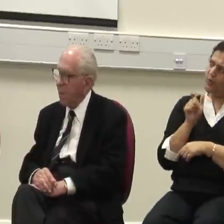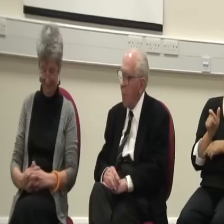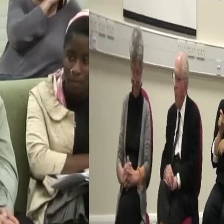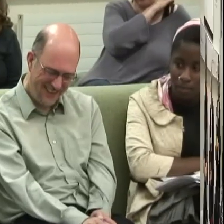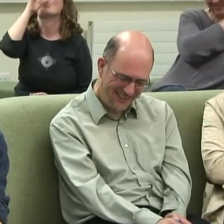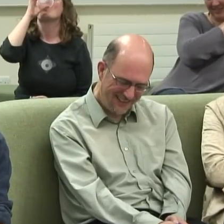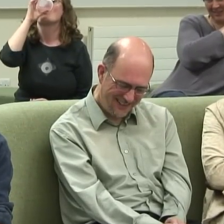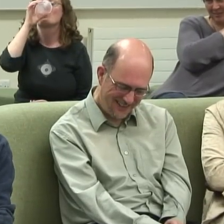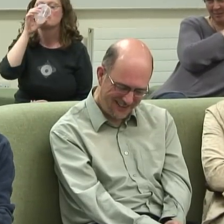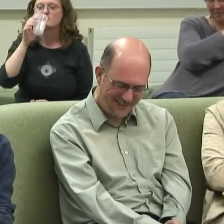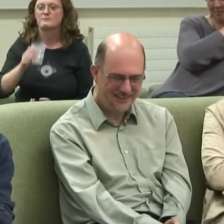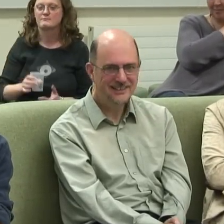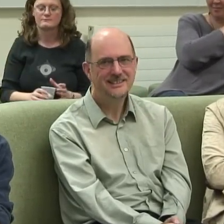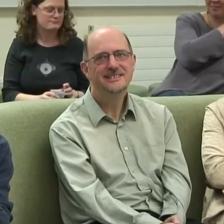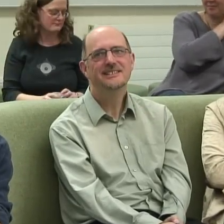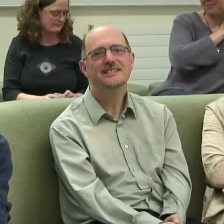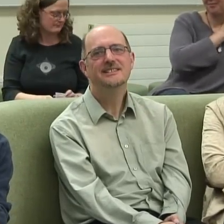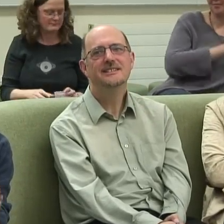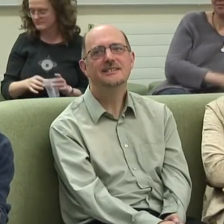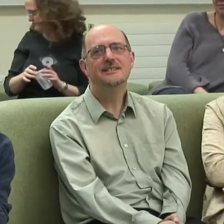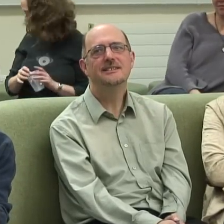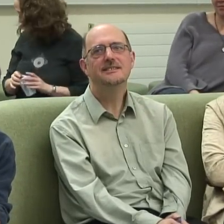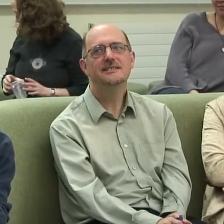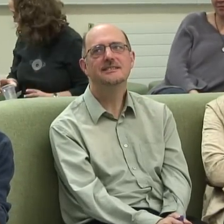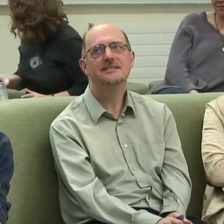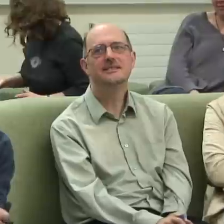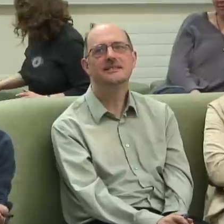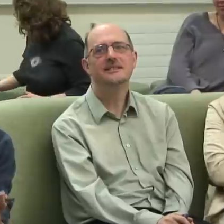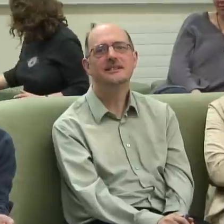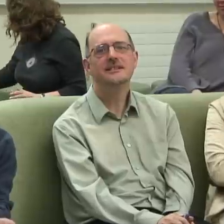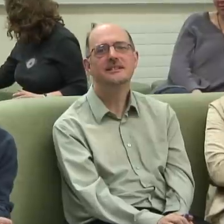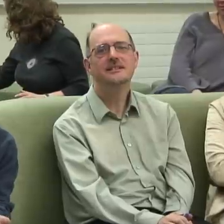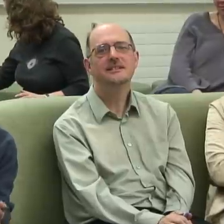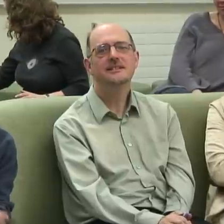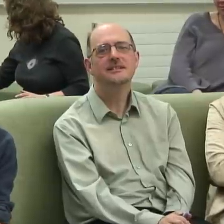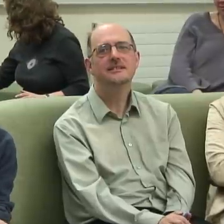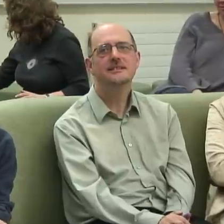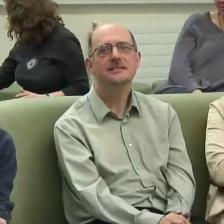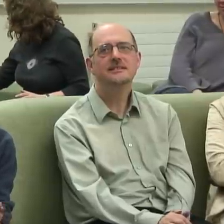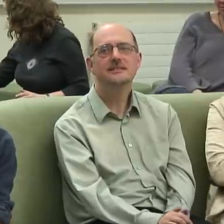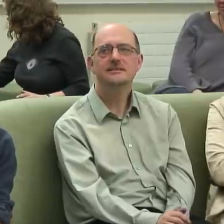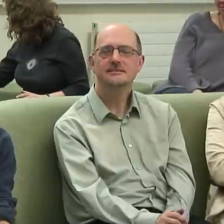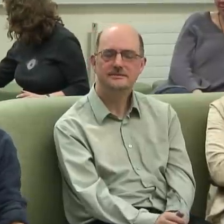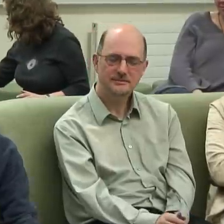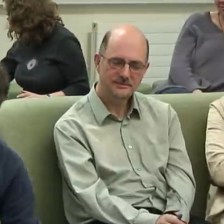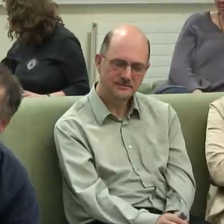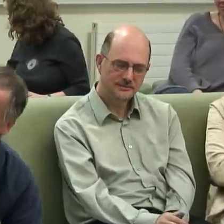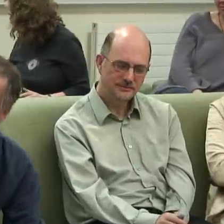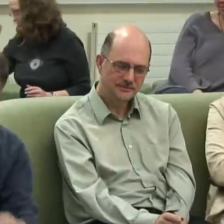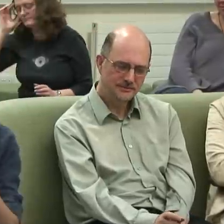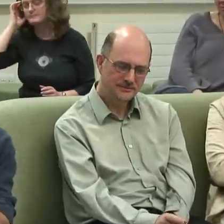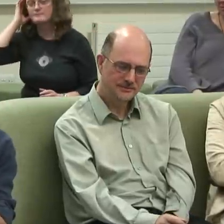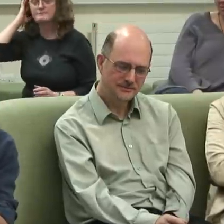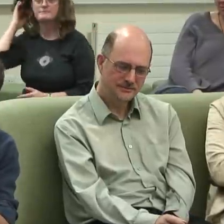Metaphorically. I did just want to make one point, really, thinking about capitalism and, you know, how useful that is, really, in that discussion. Because,